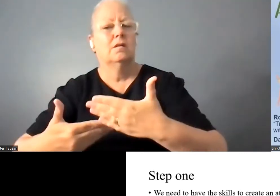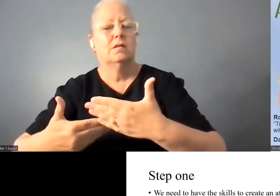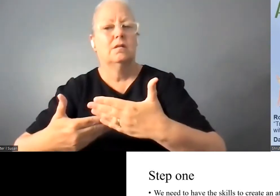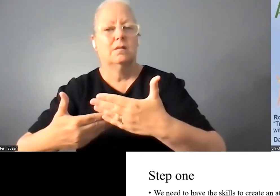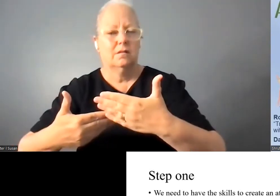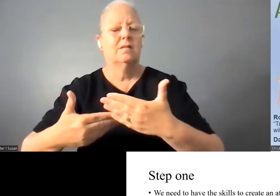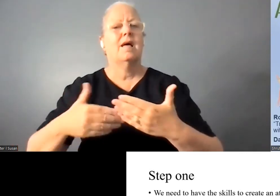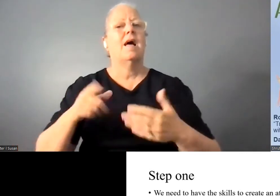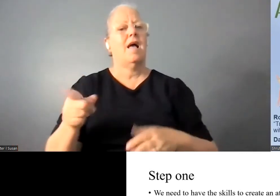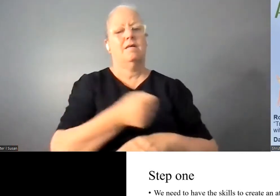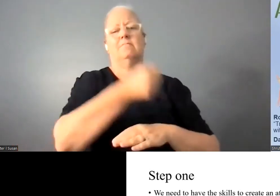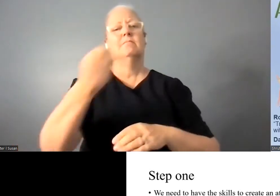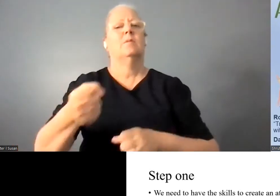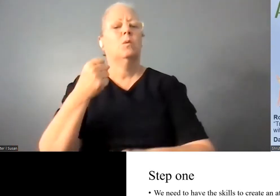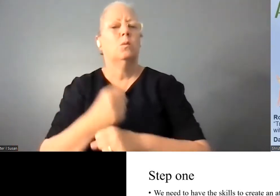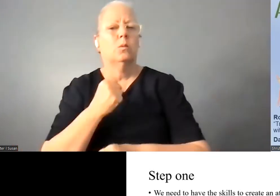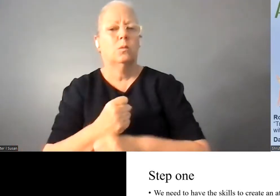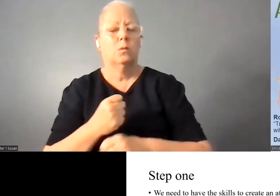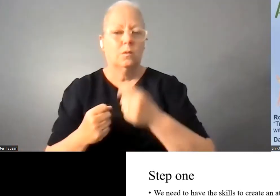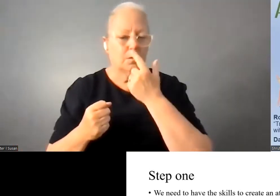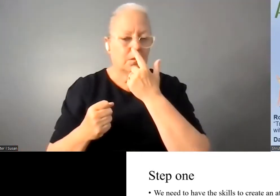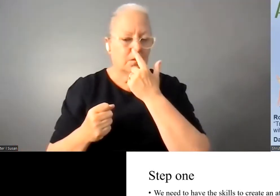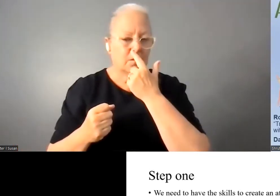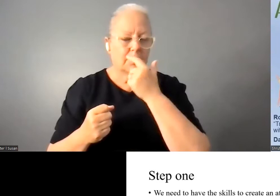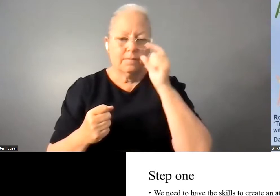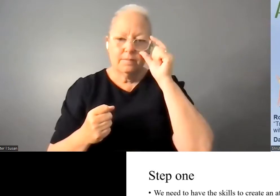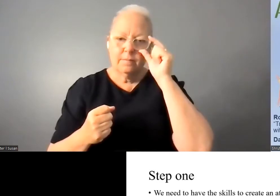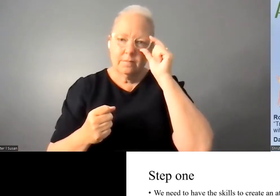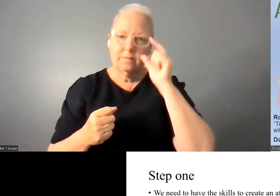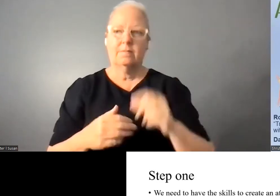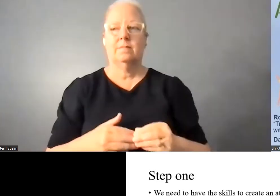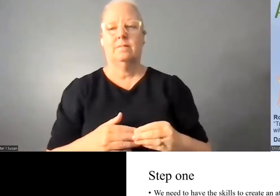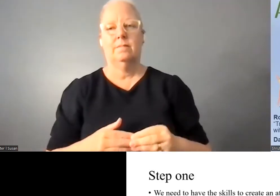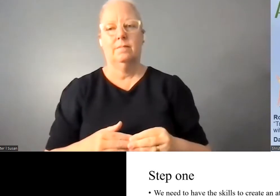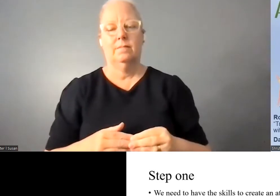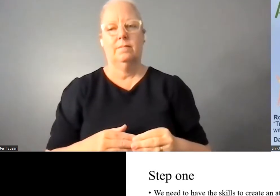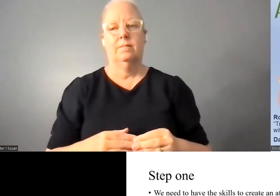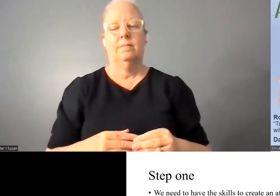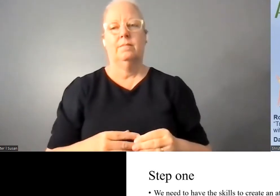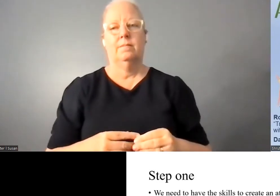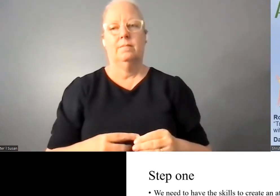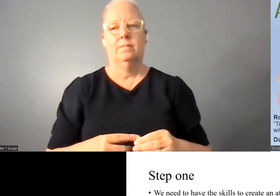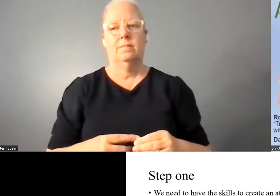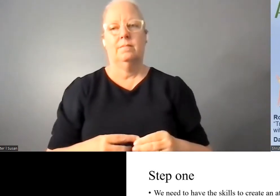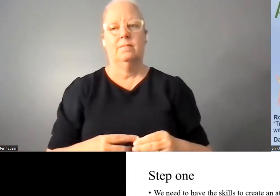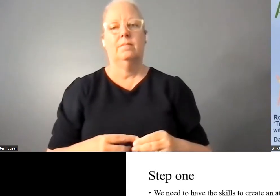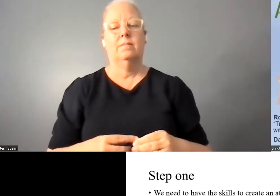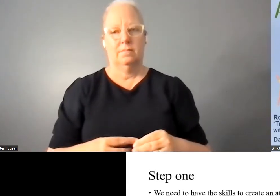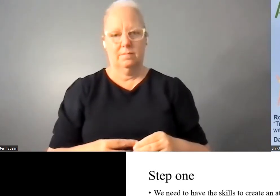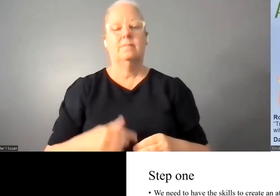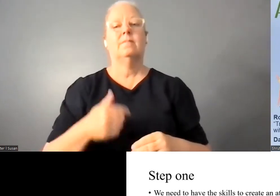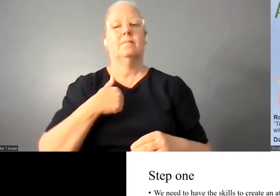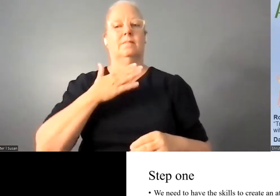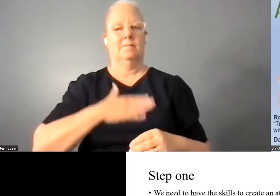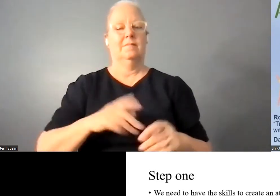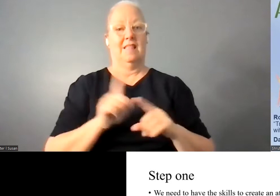after the first two steps are done, then we can move to another step.